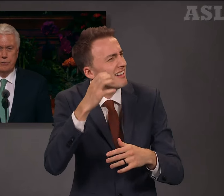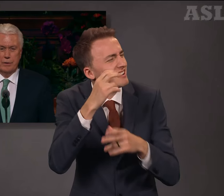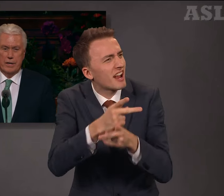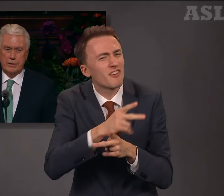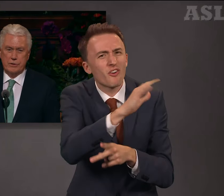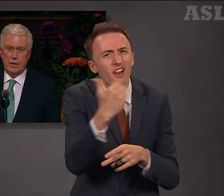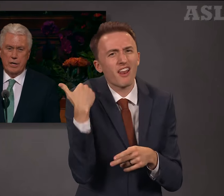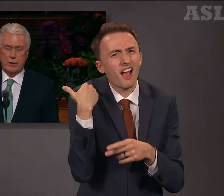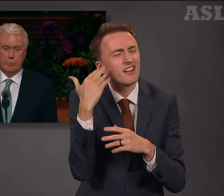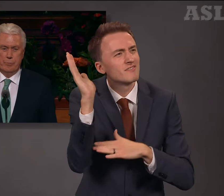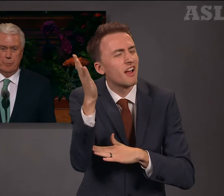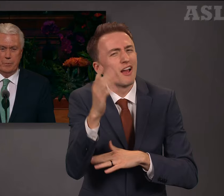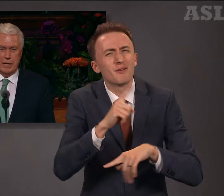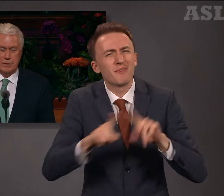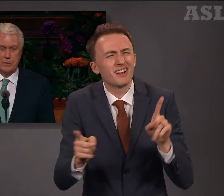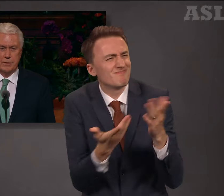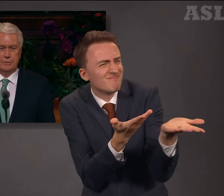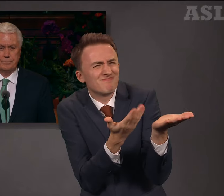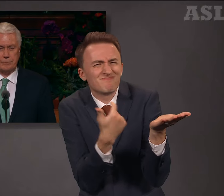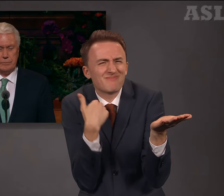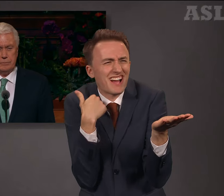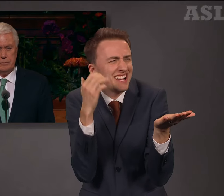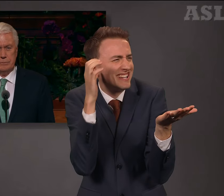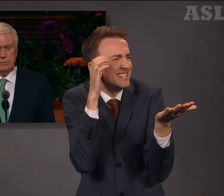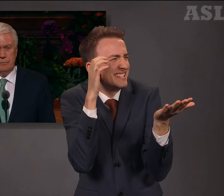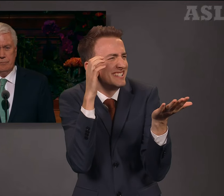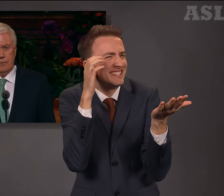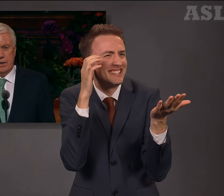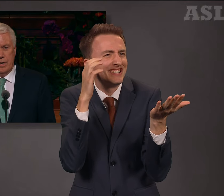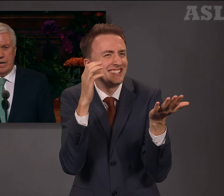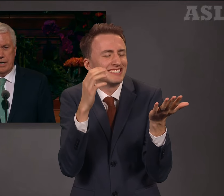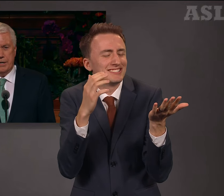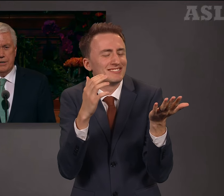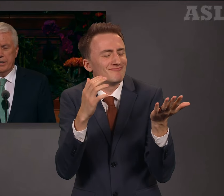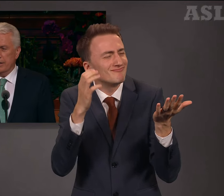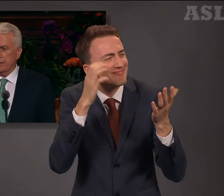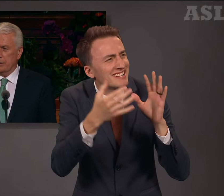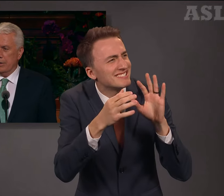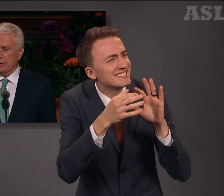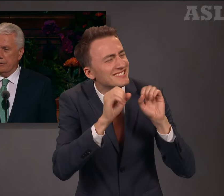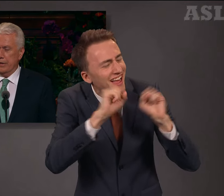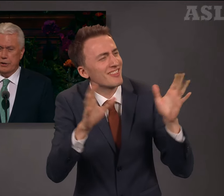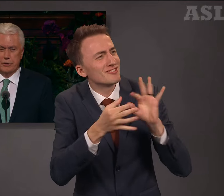your last talk, but I didn't hear anything about aviation.